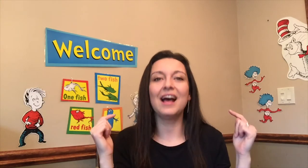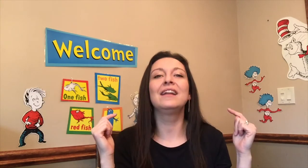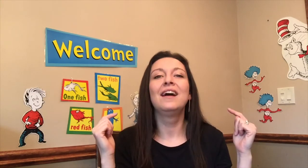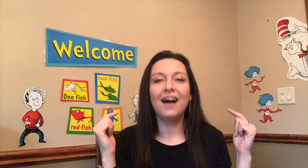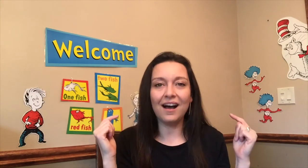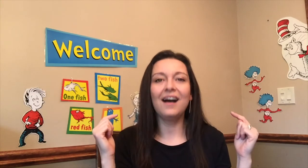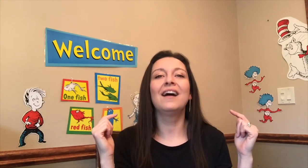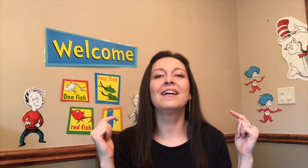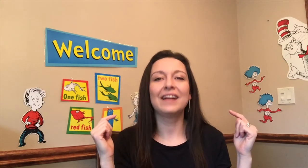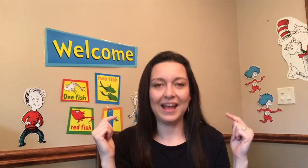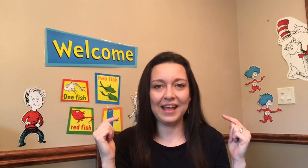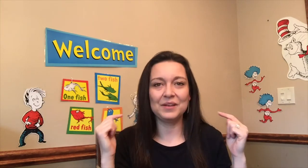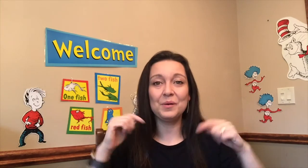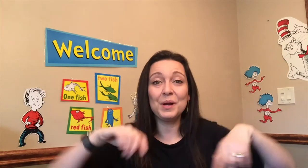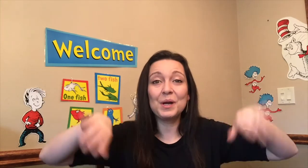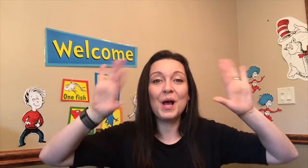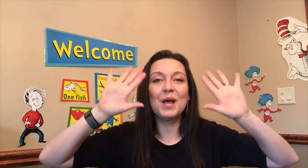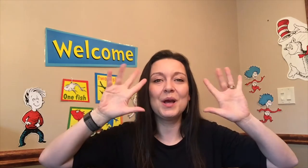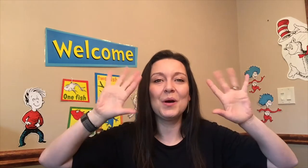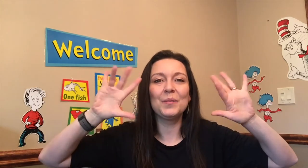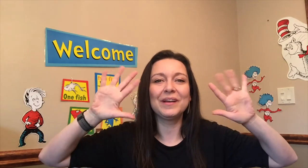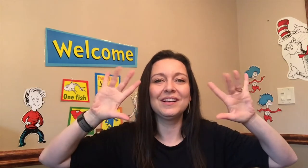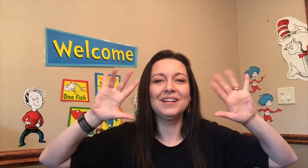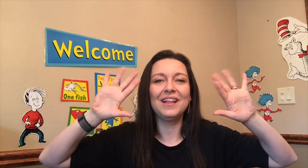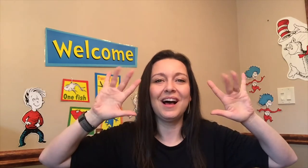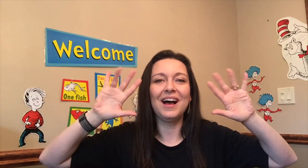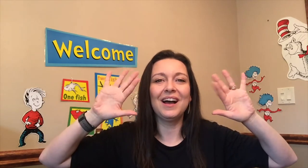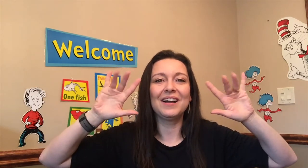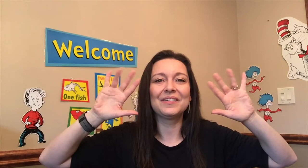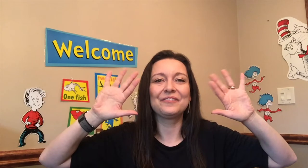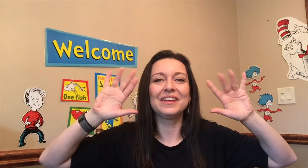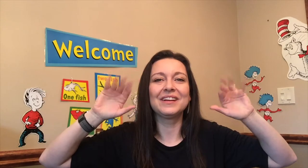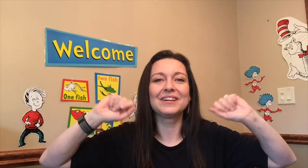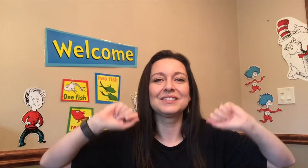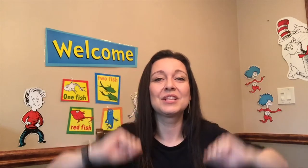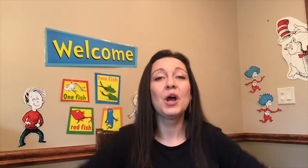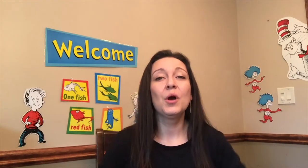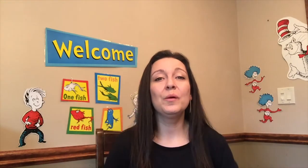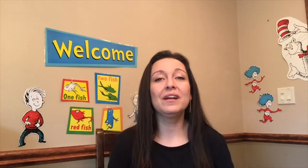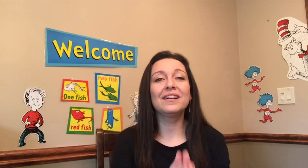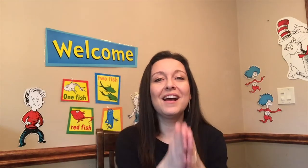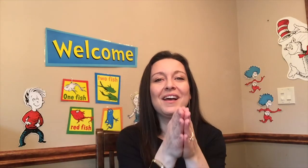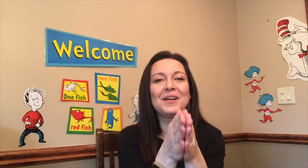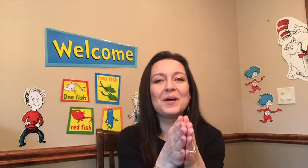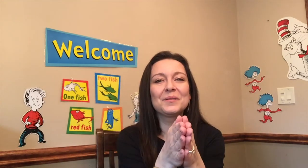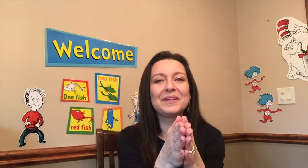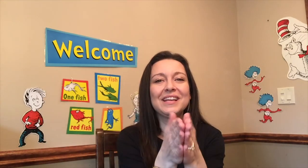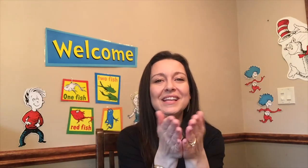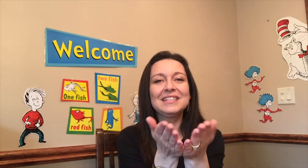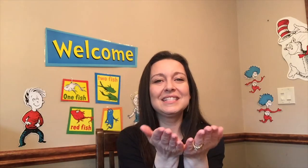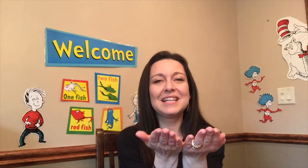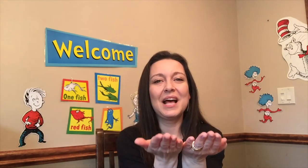our head we're gonna wiggle our fingers we're gonna read some